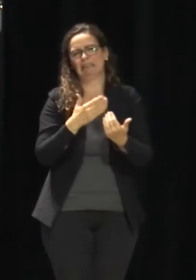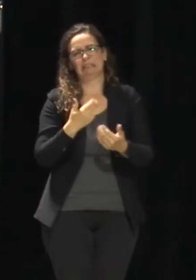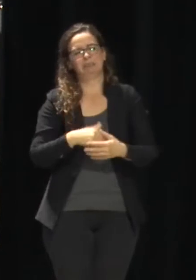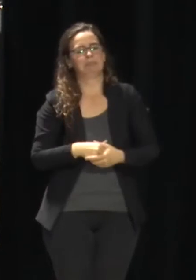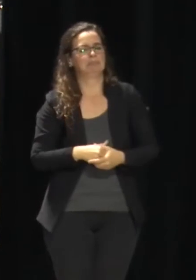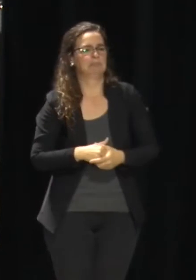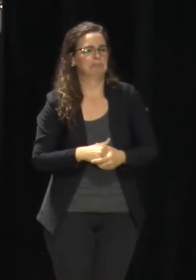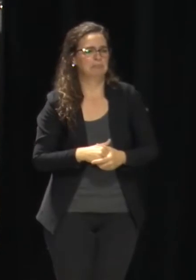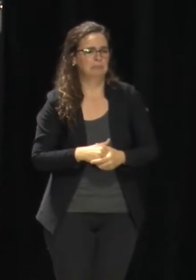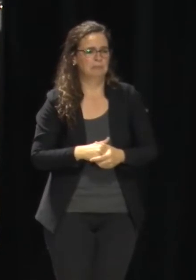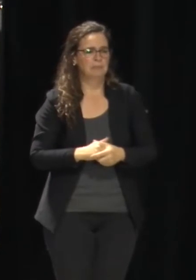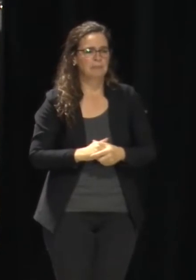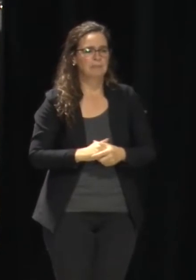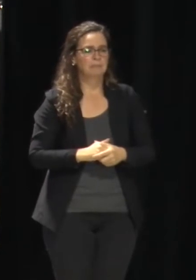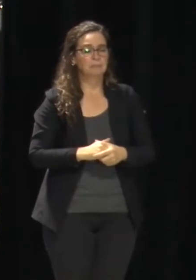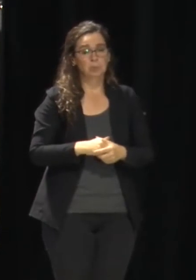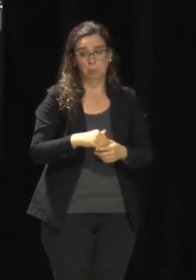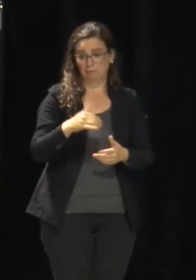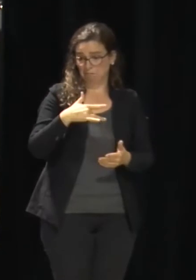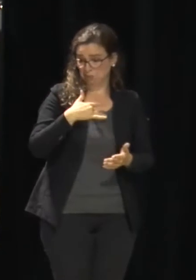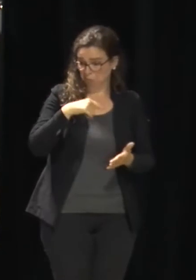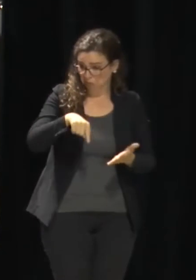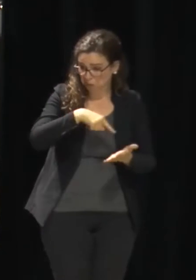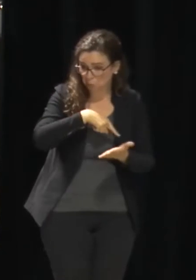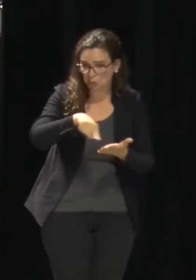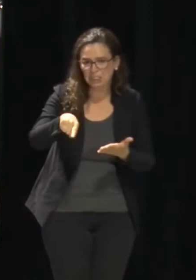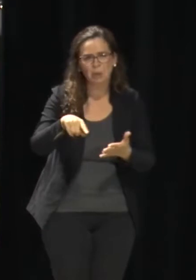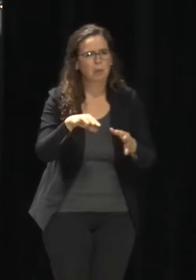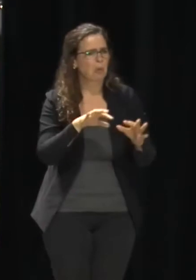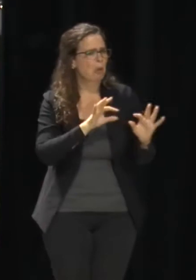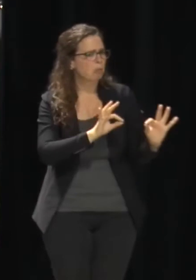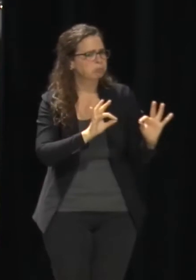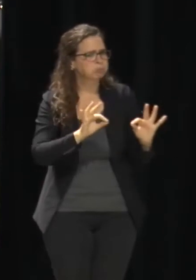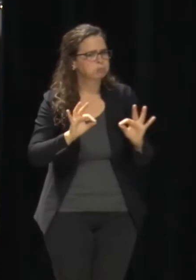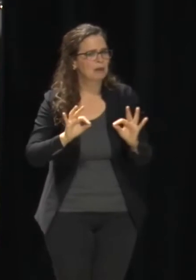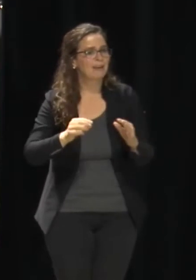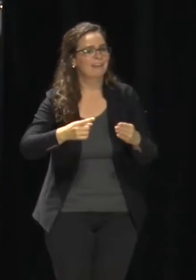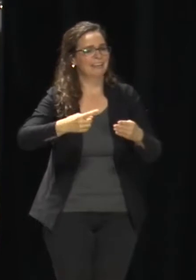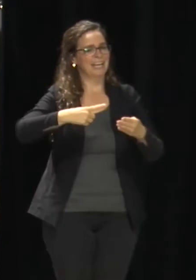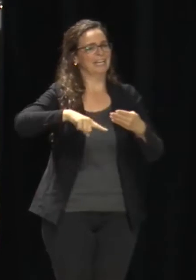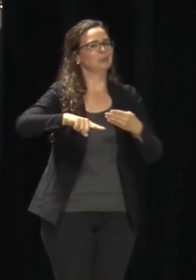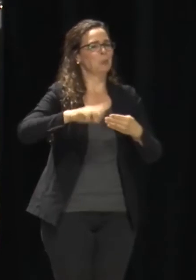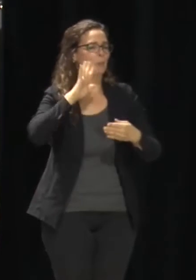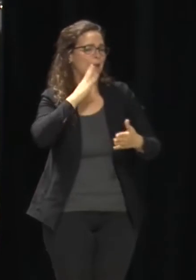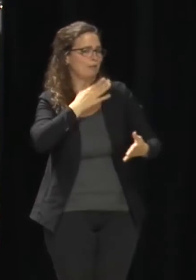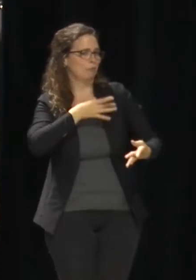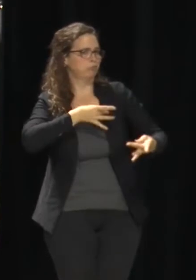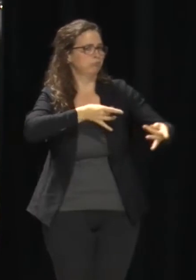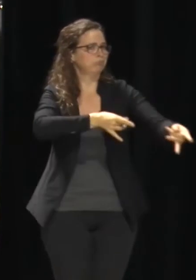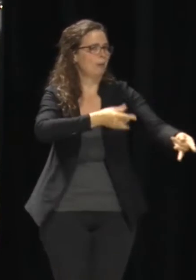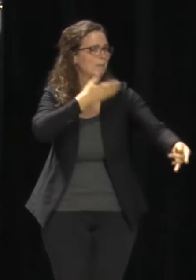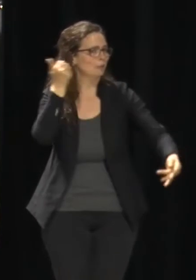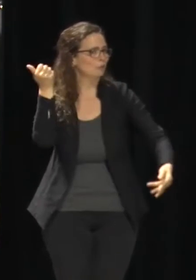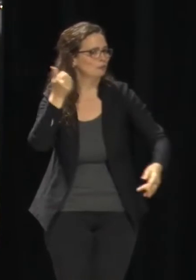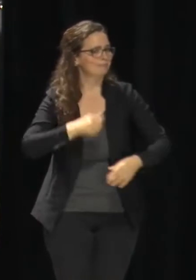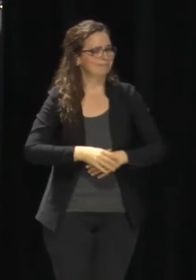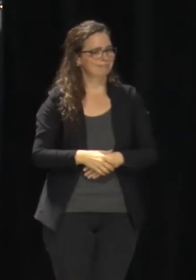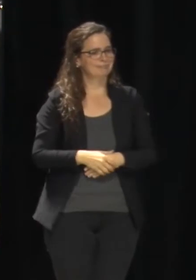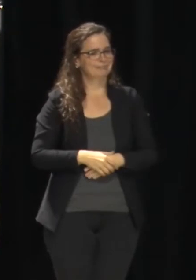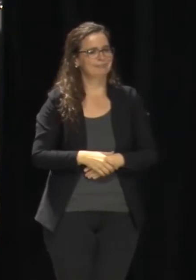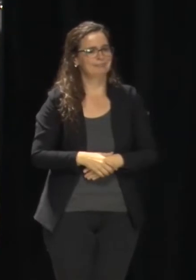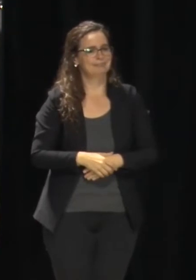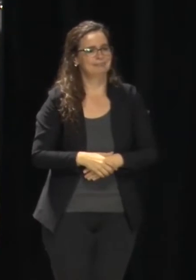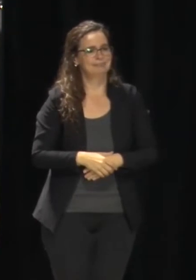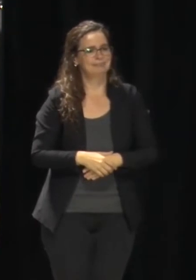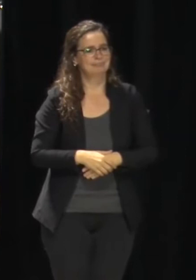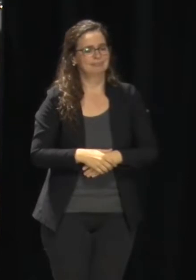as we work through some of the procedural issues. Do you know what the wait times are now to get the test results back? Well,